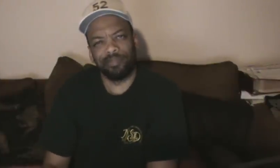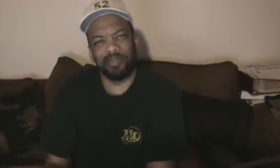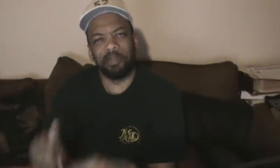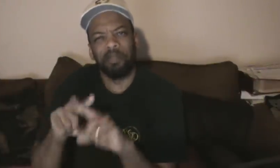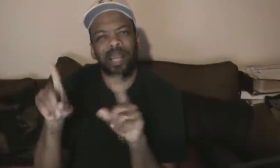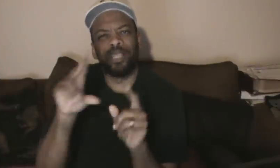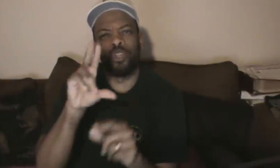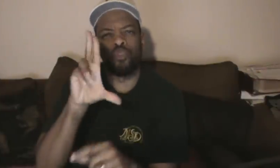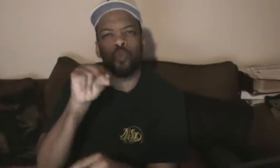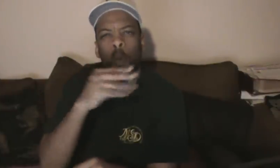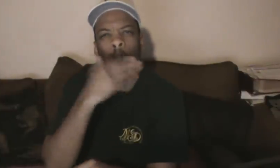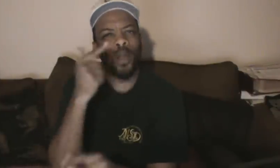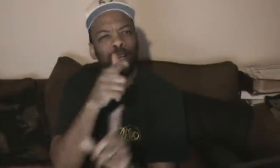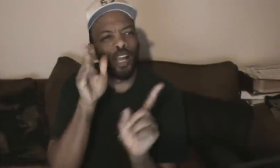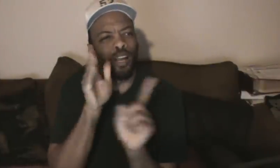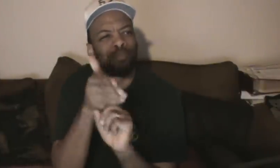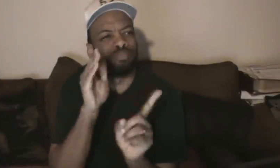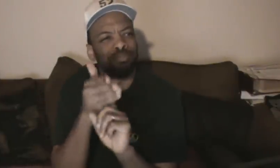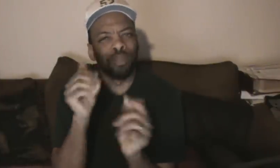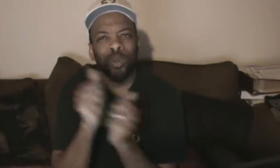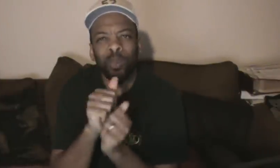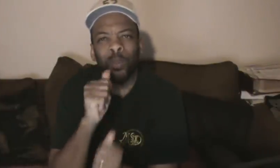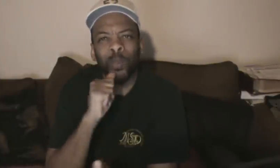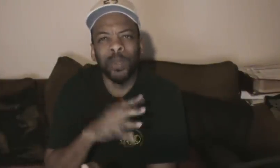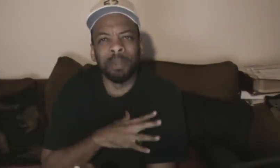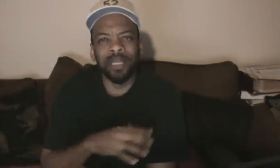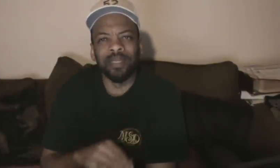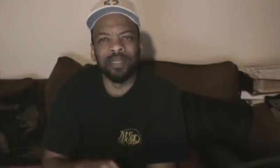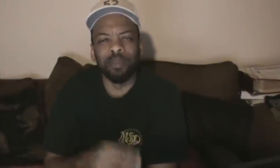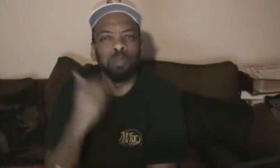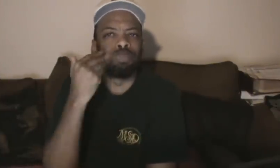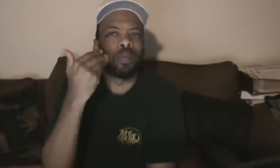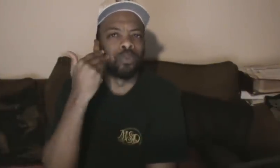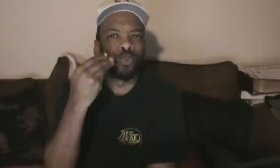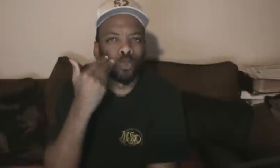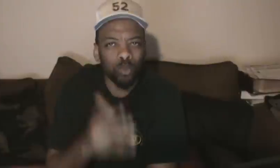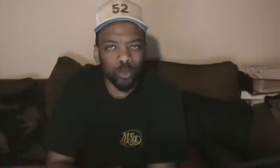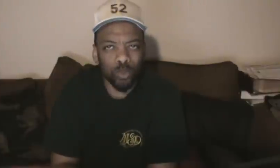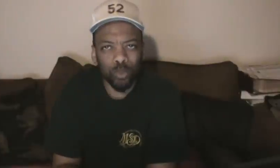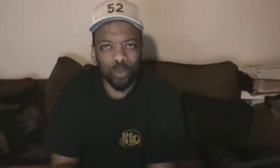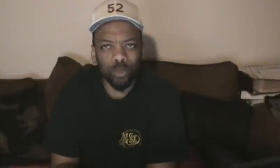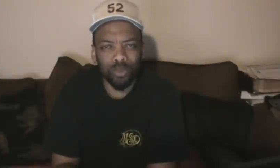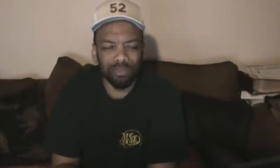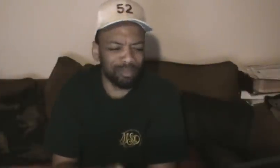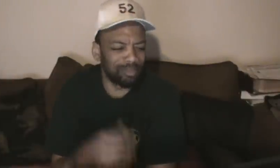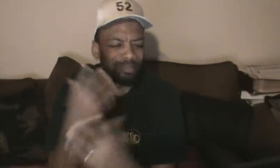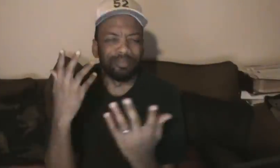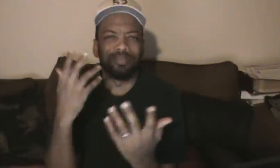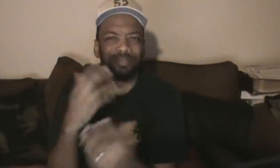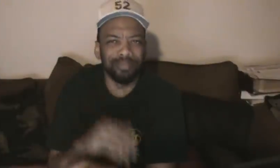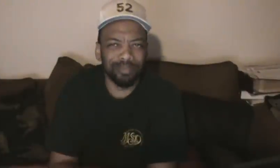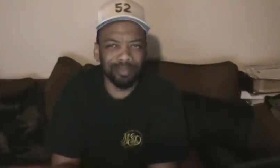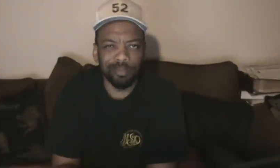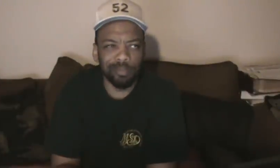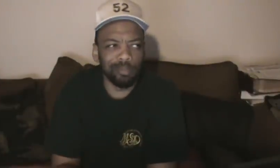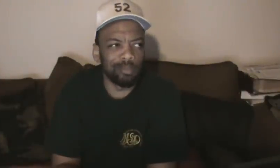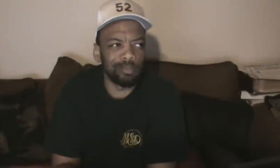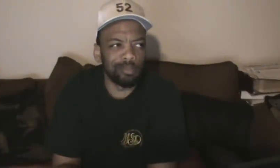I'm going to live. Yeah! Wait, you just have tennis elbow. Me, I'm going to live! Two good cures for common hunger. Original and